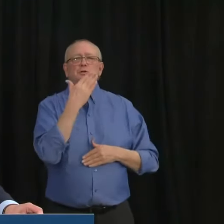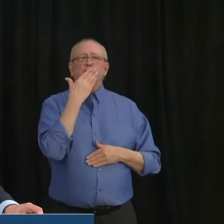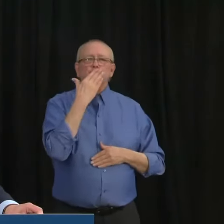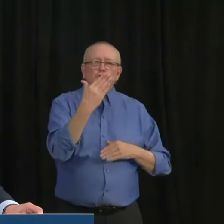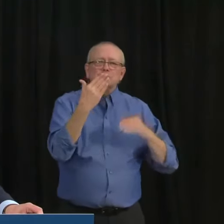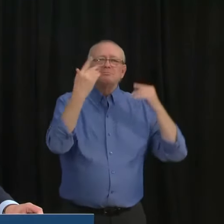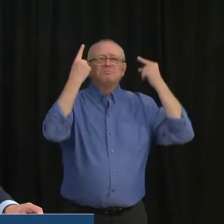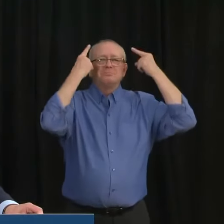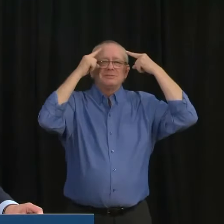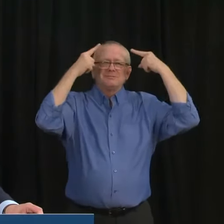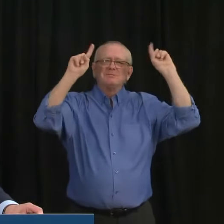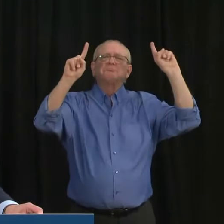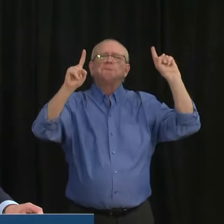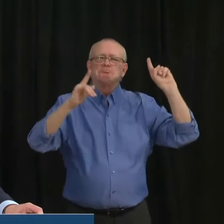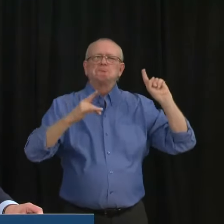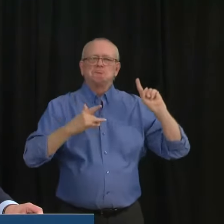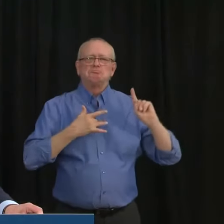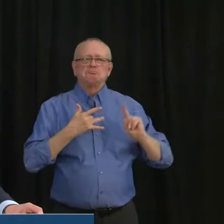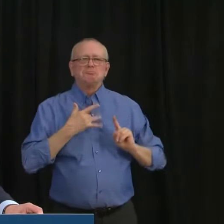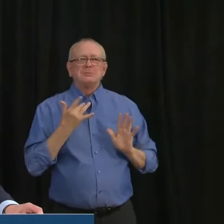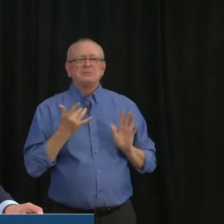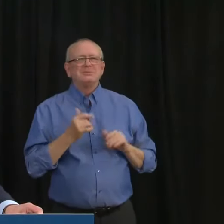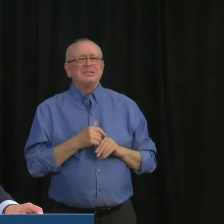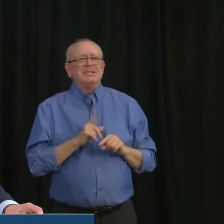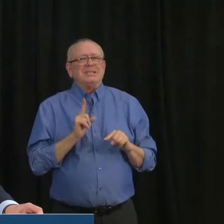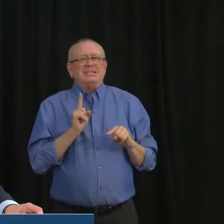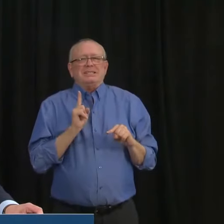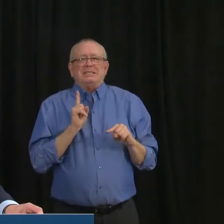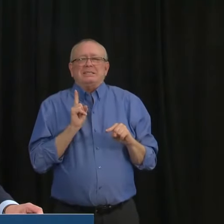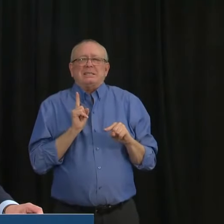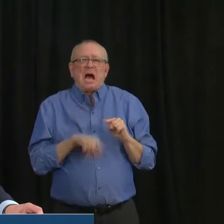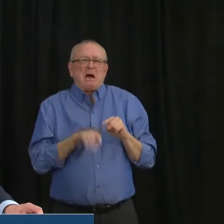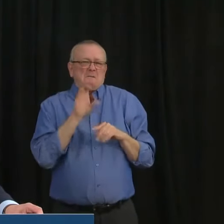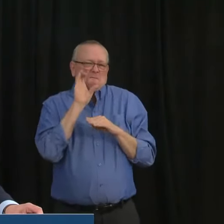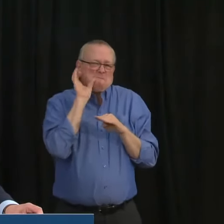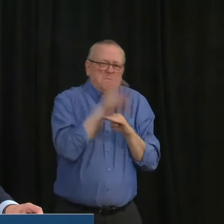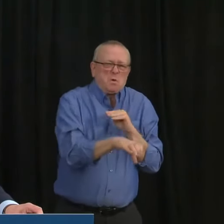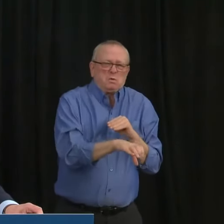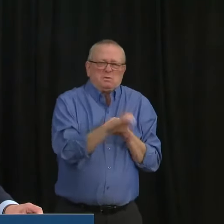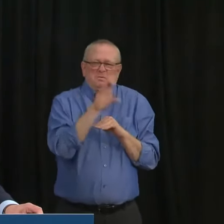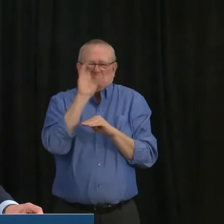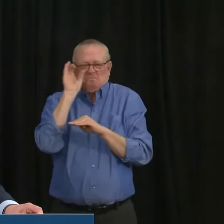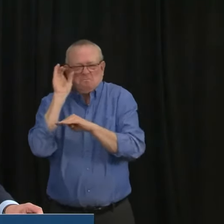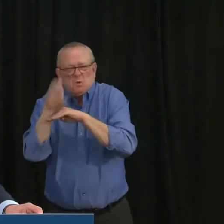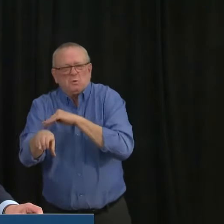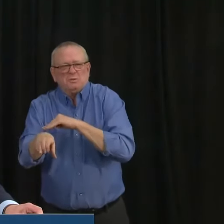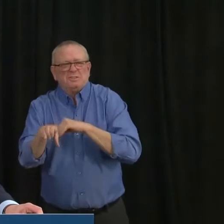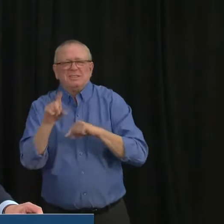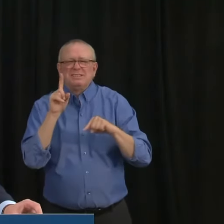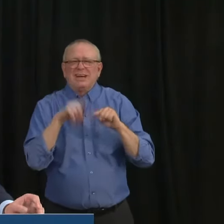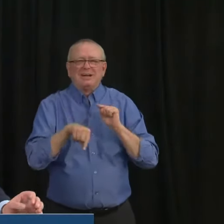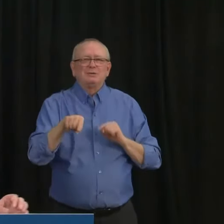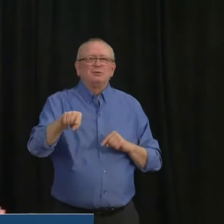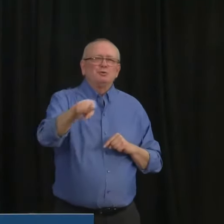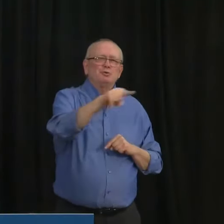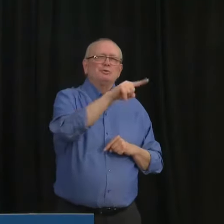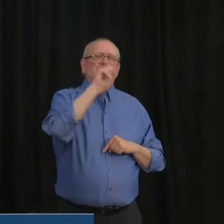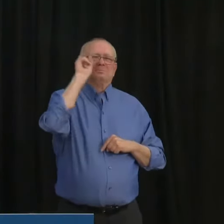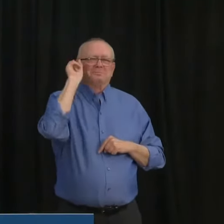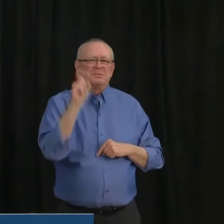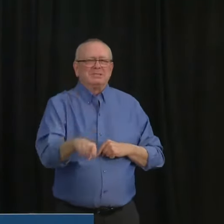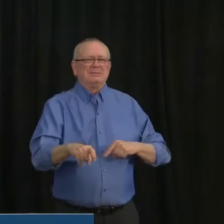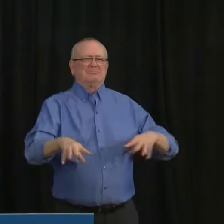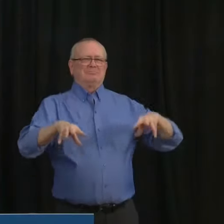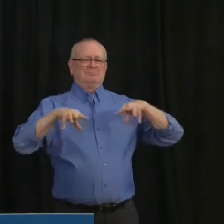and restrict and enforce our way out of this pandemic. We need people to change their behavior. So thank you and I will now